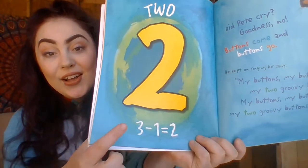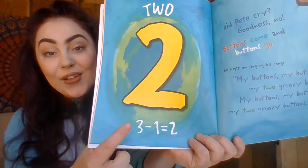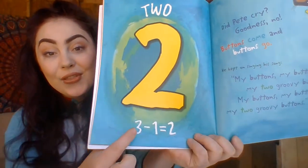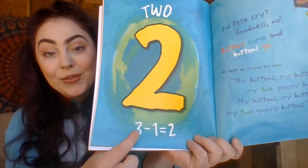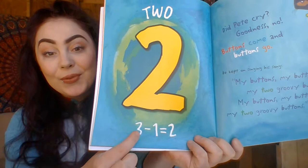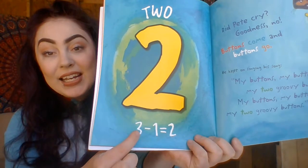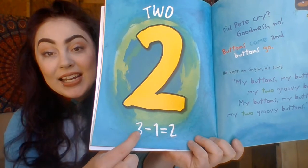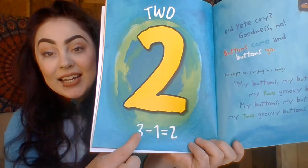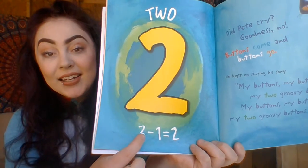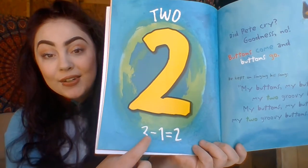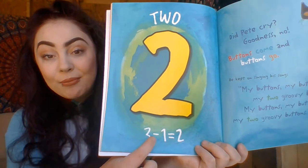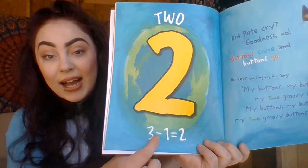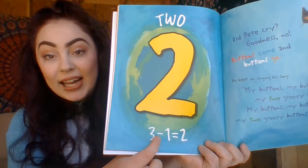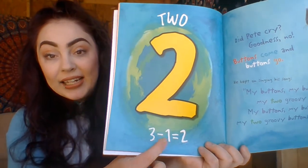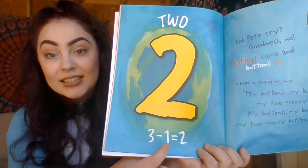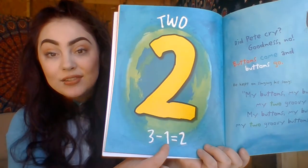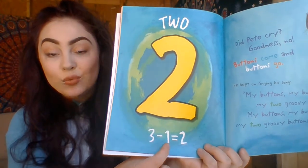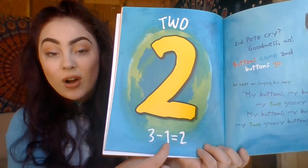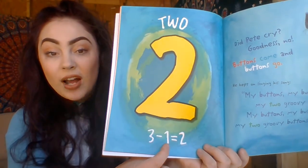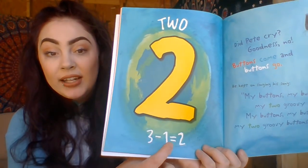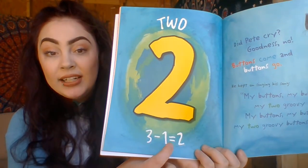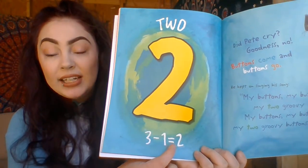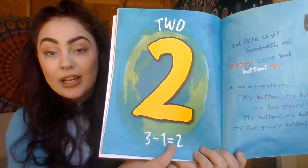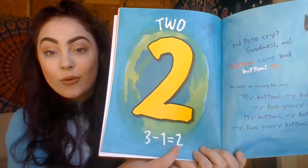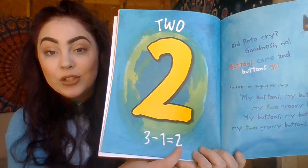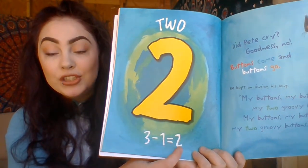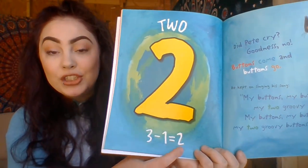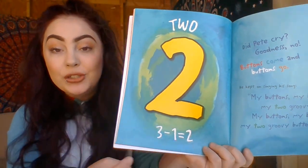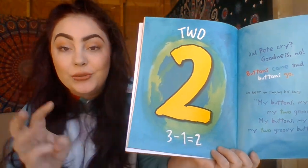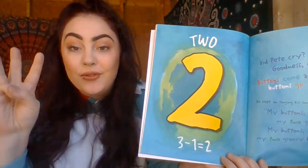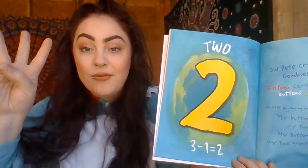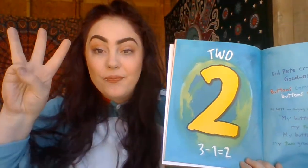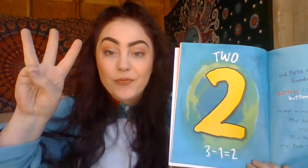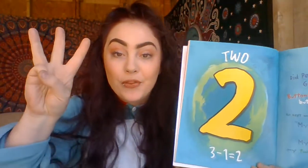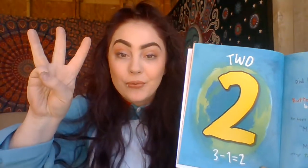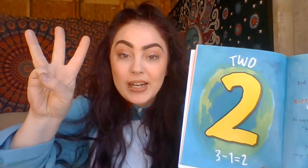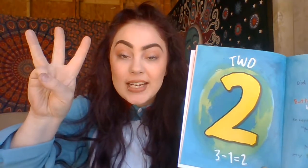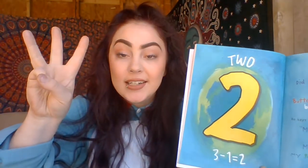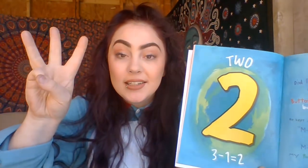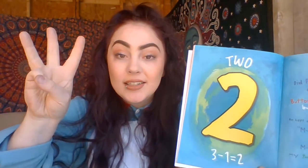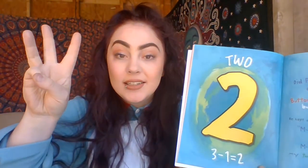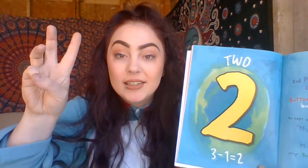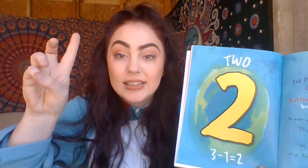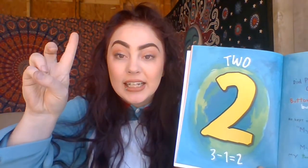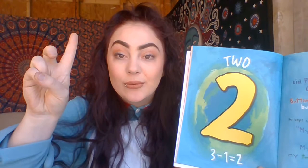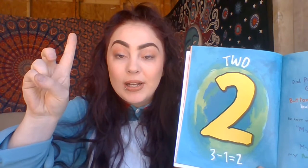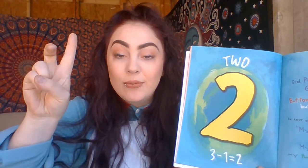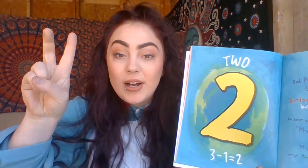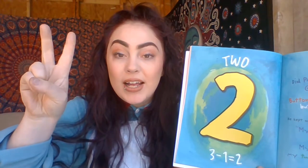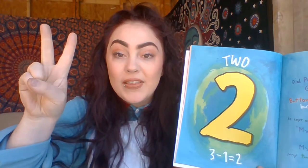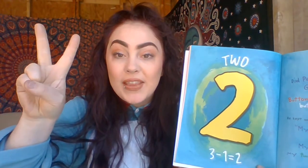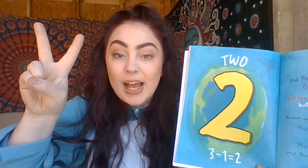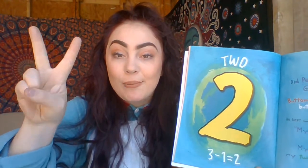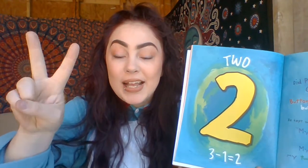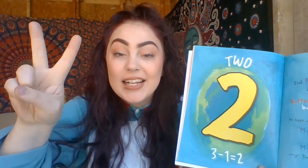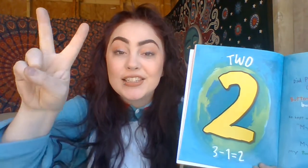Three minus one equals two. Three, take away one. That makes